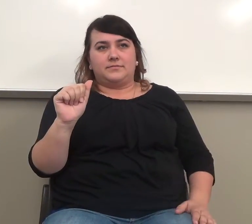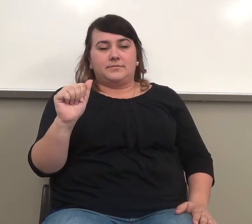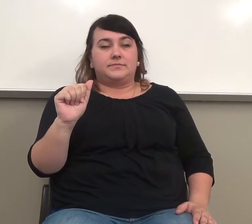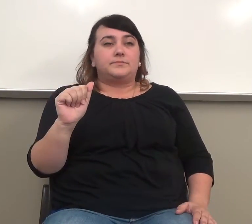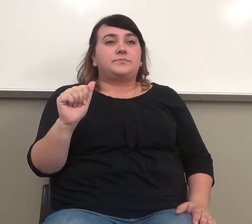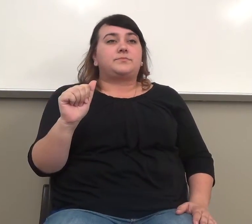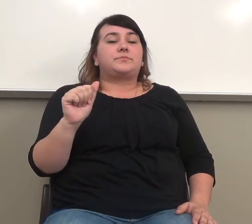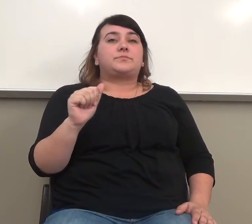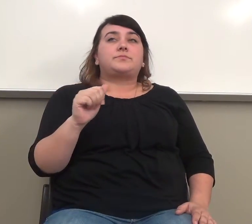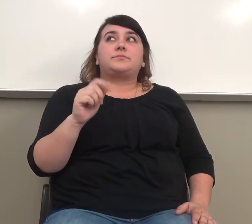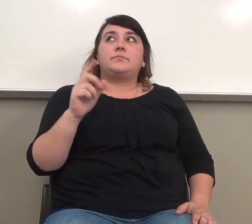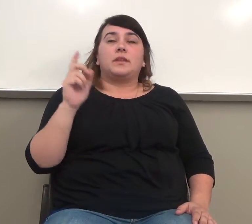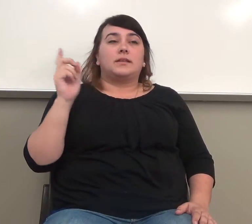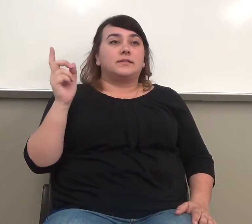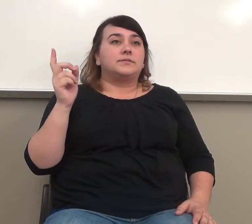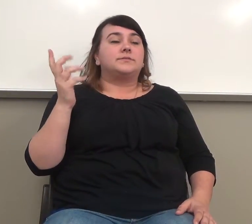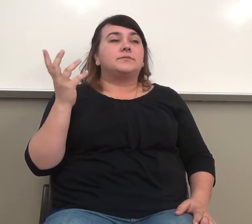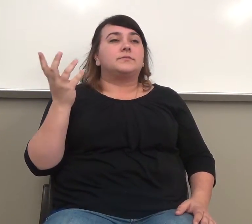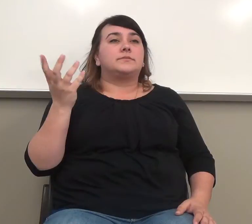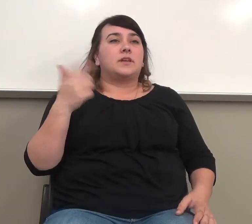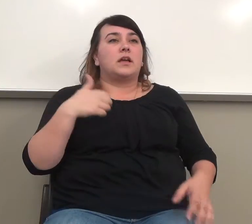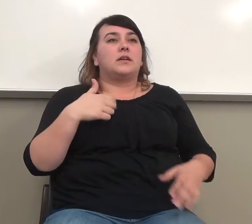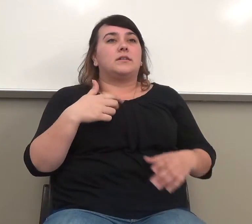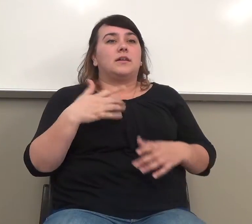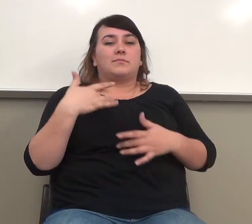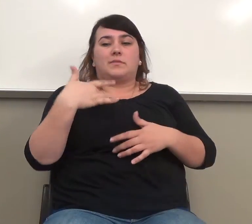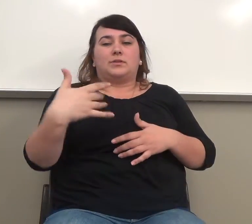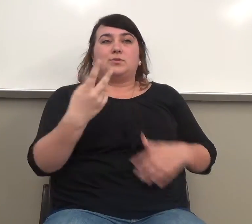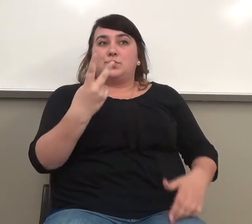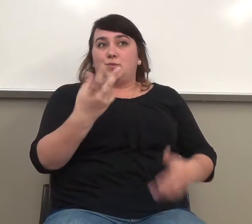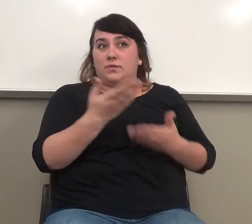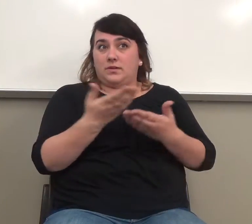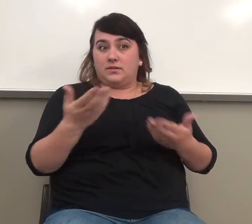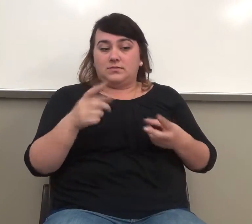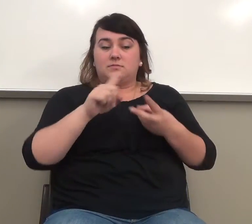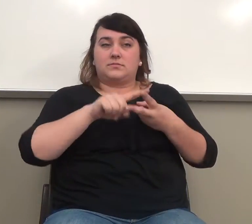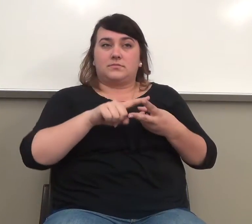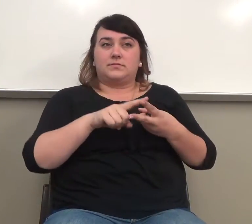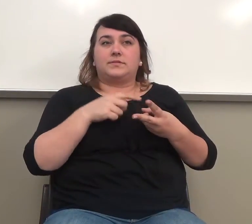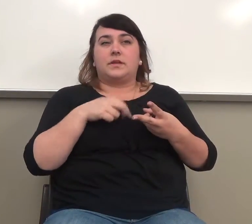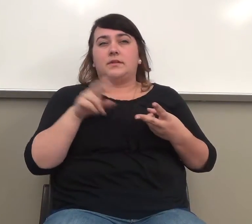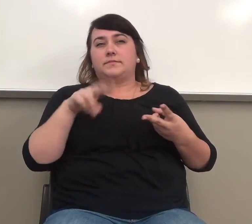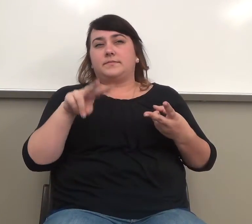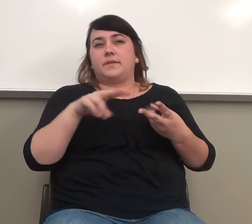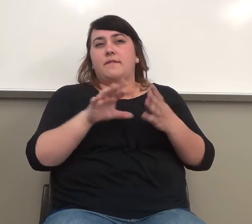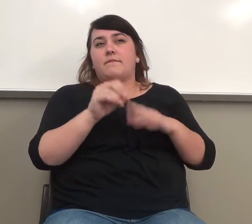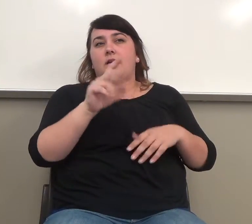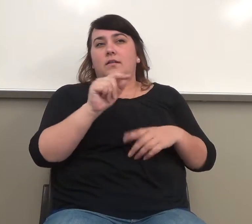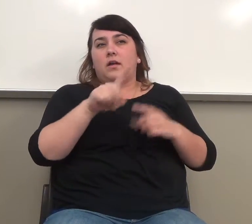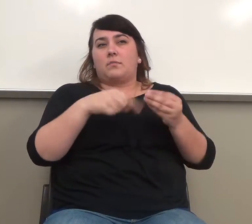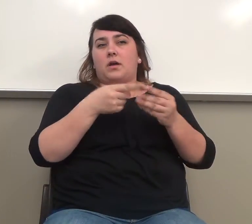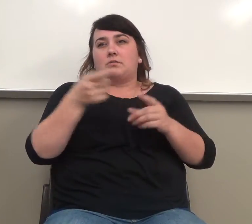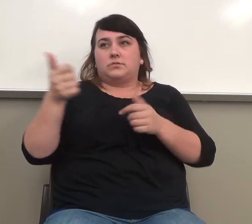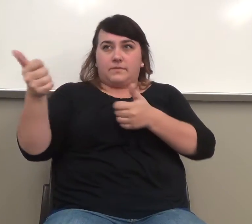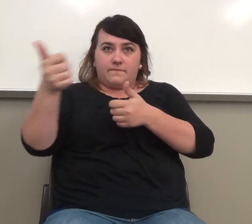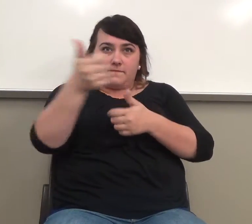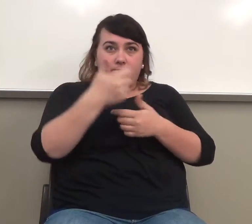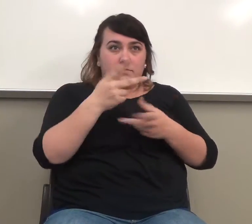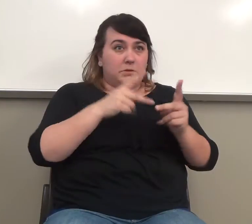this is just, I do two things here. One is to kind of find out something about you, and people I don't know to know, and